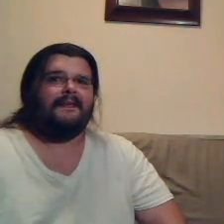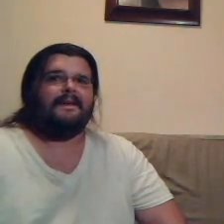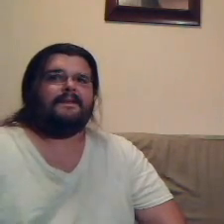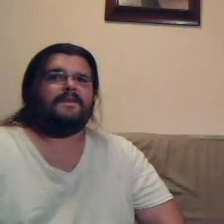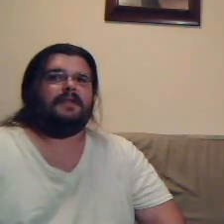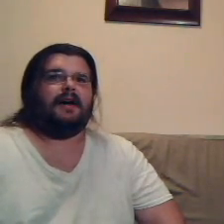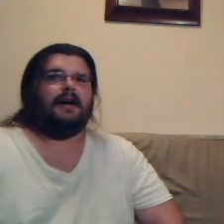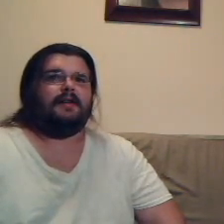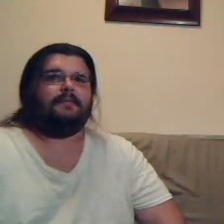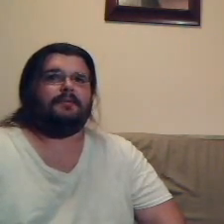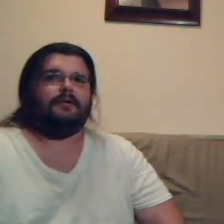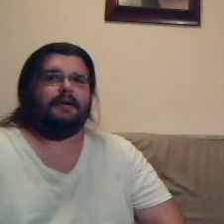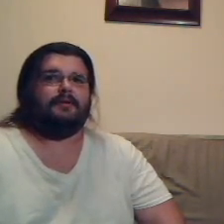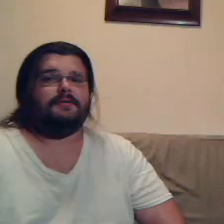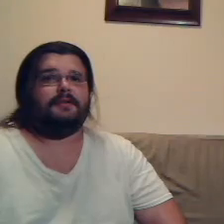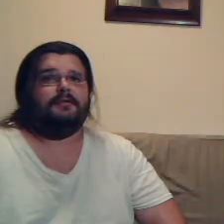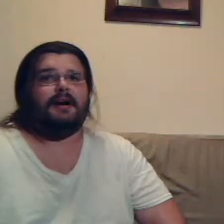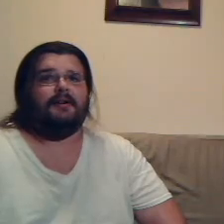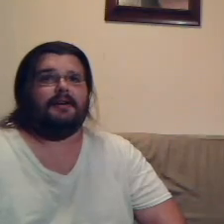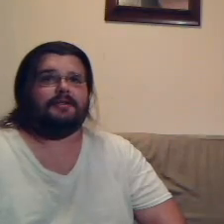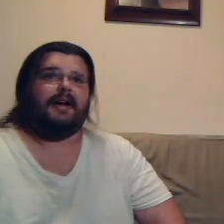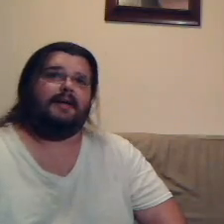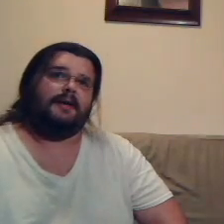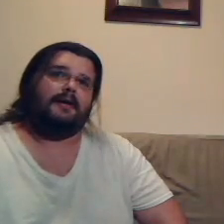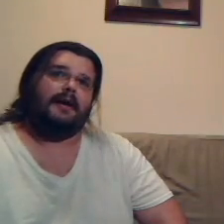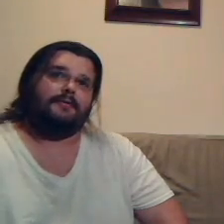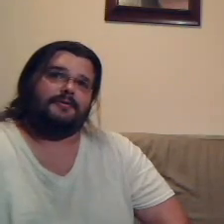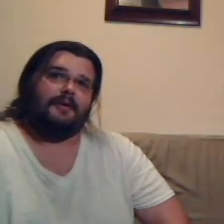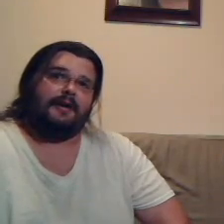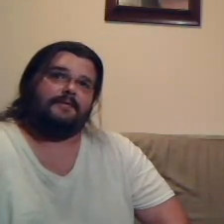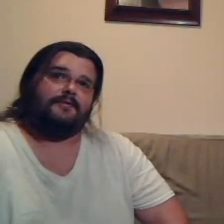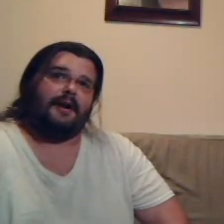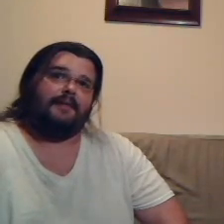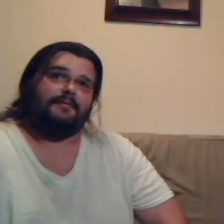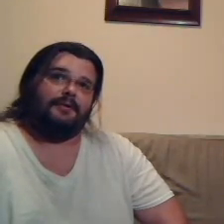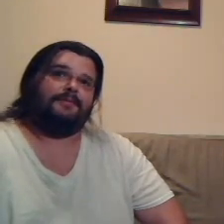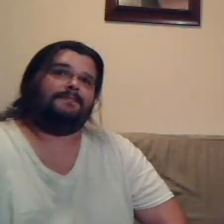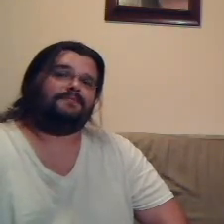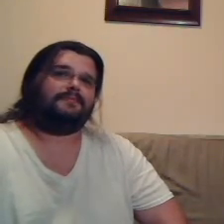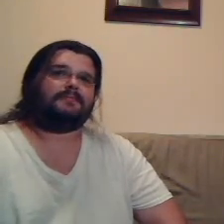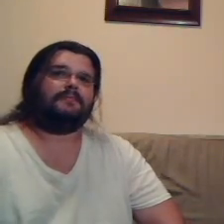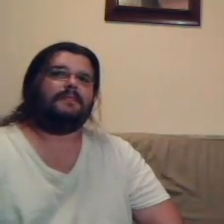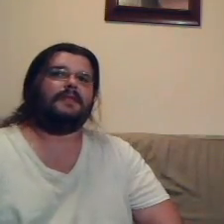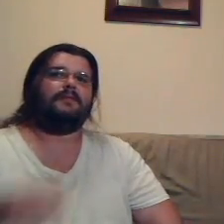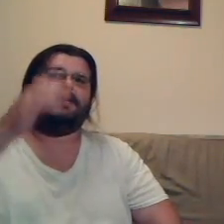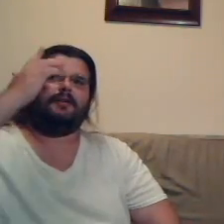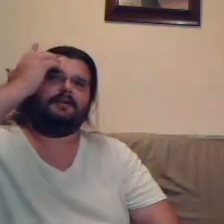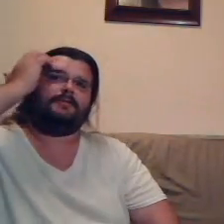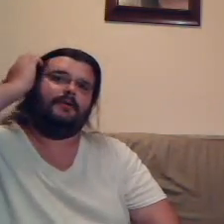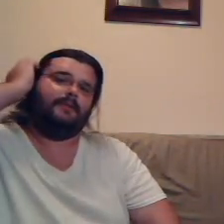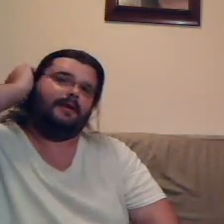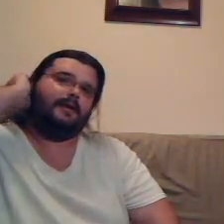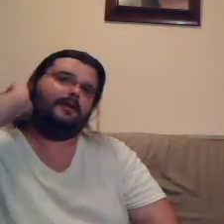Well, I had an employee who was a new hire at the time that I was training for Drive-Thru. Oh, this woman that,